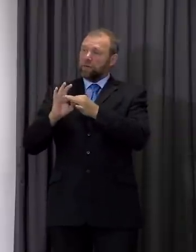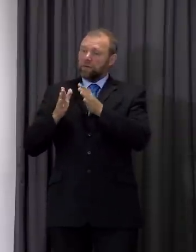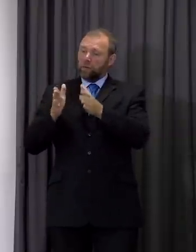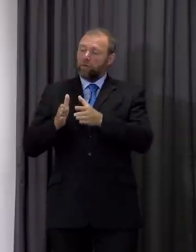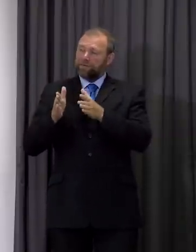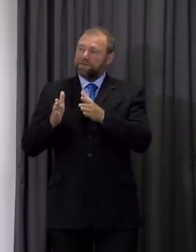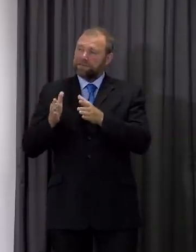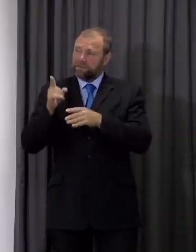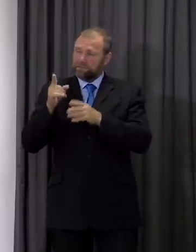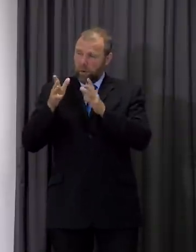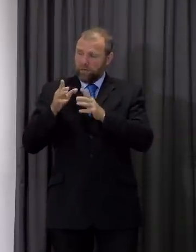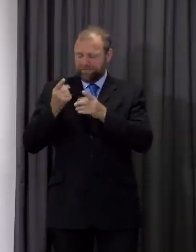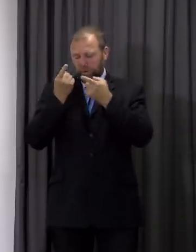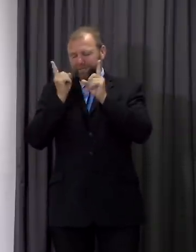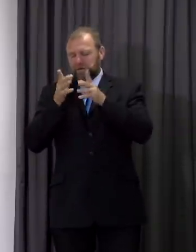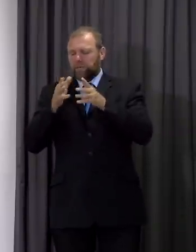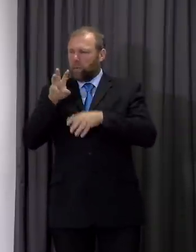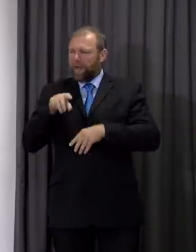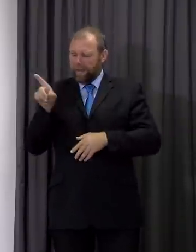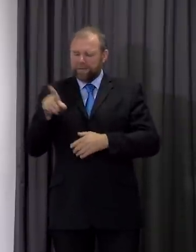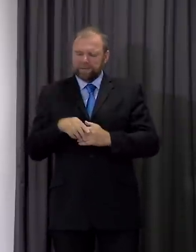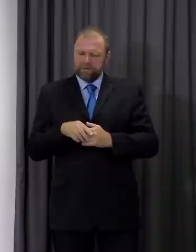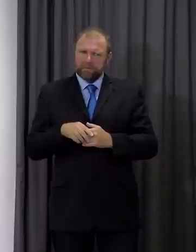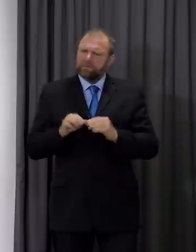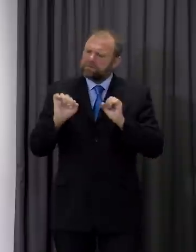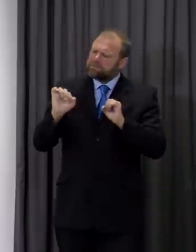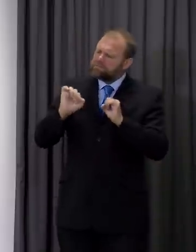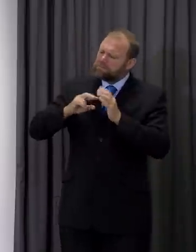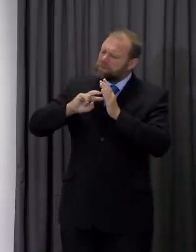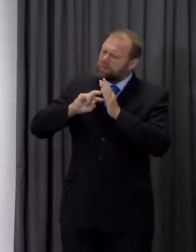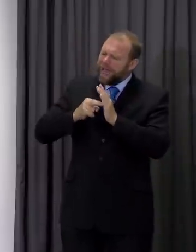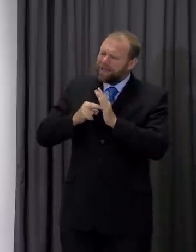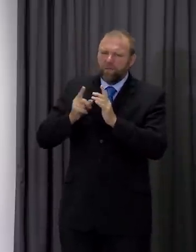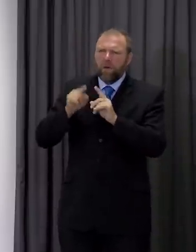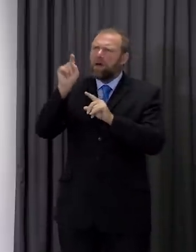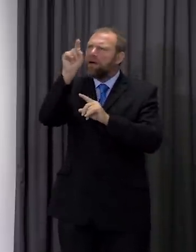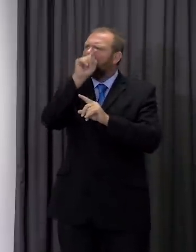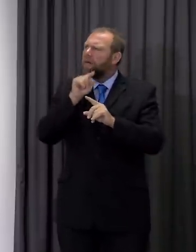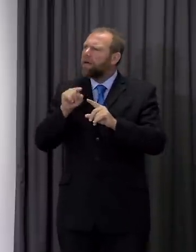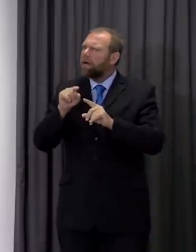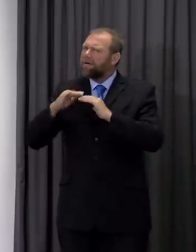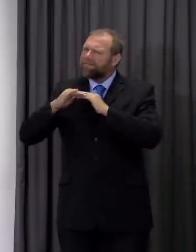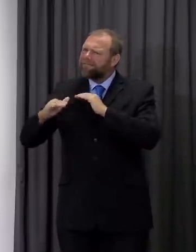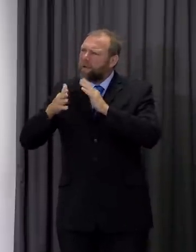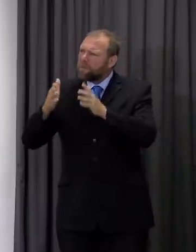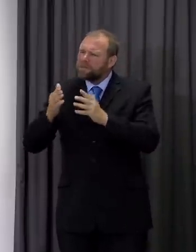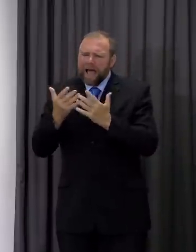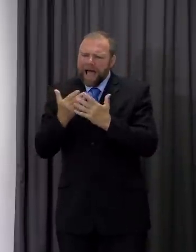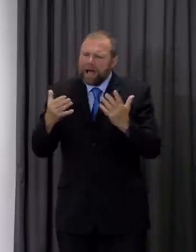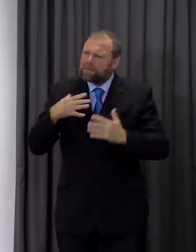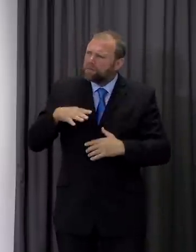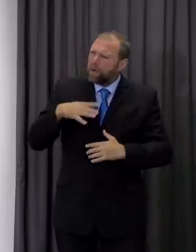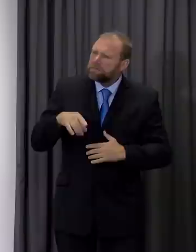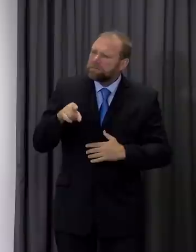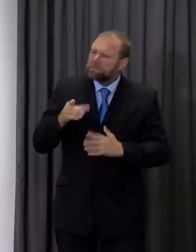are your plans for field hospitals that have already been effectively multiple and how many do you want to have in place